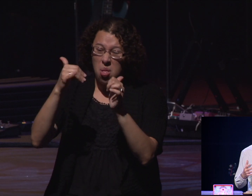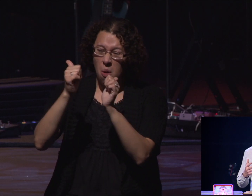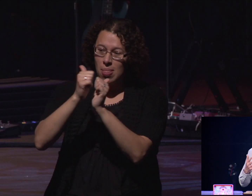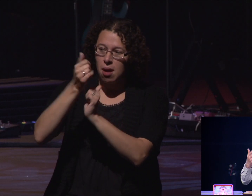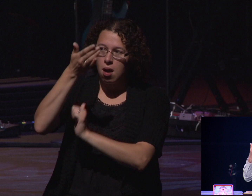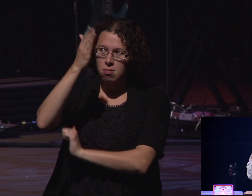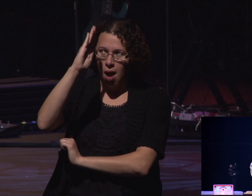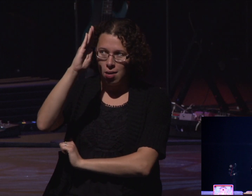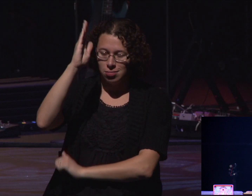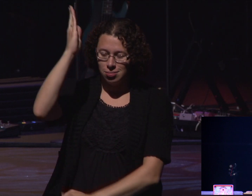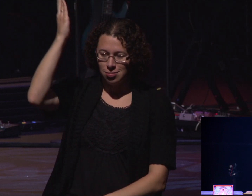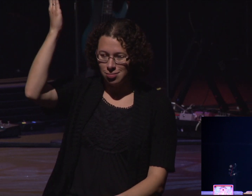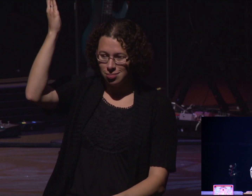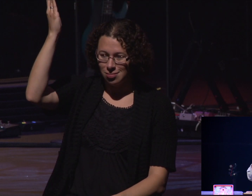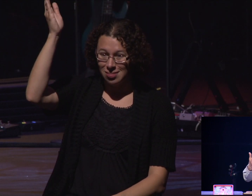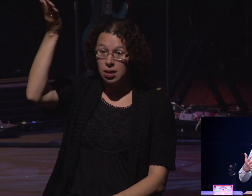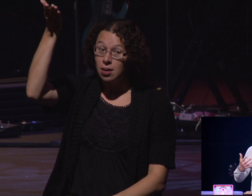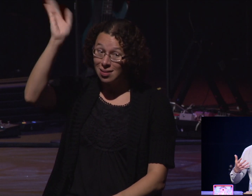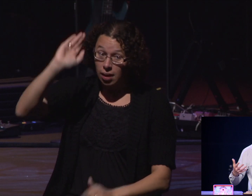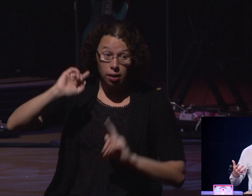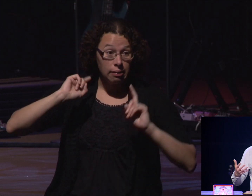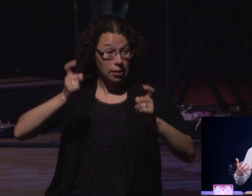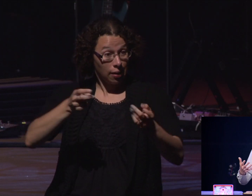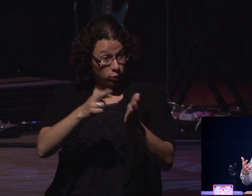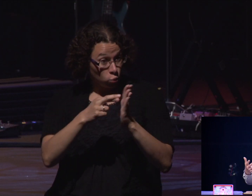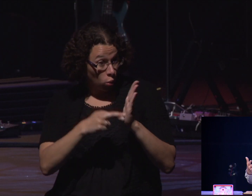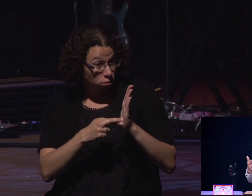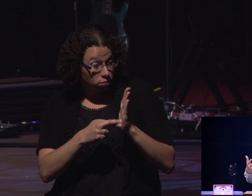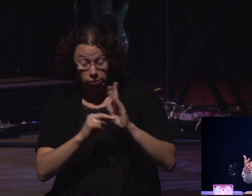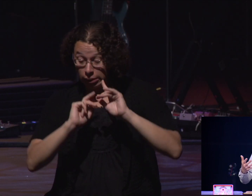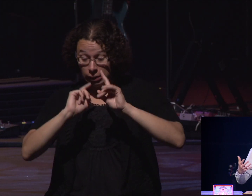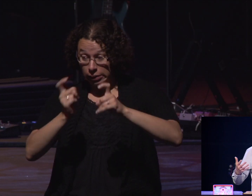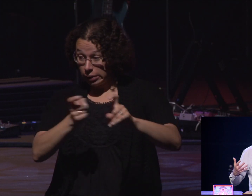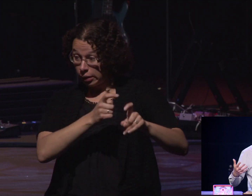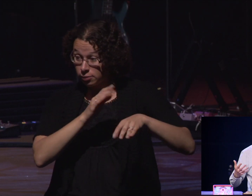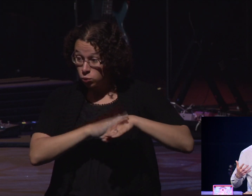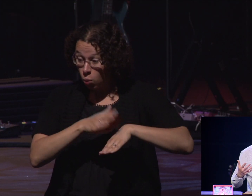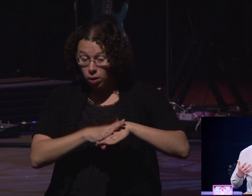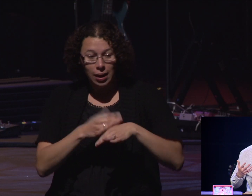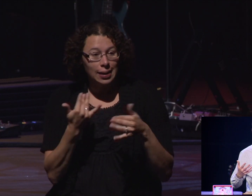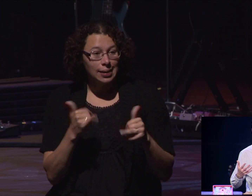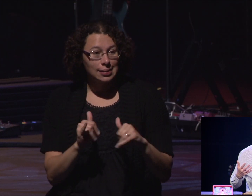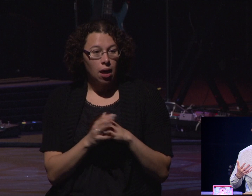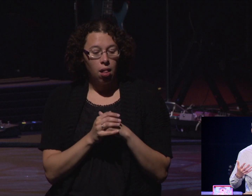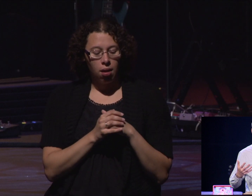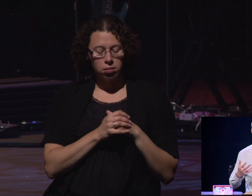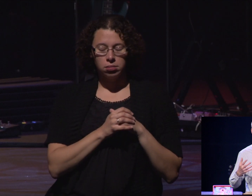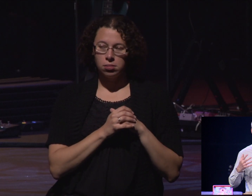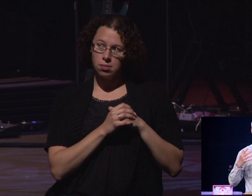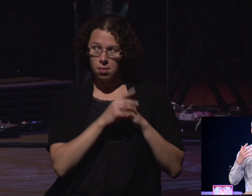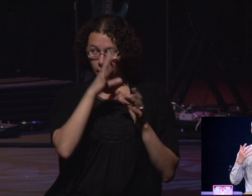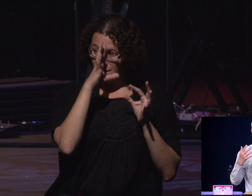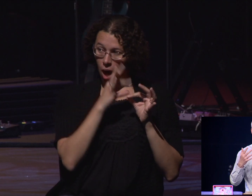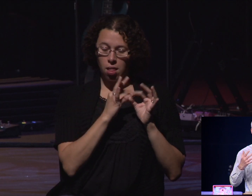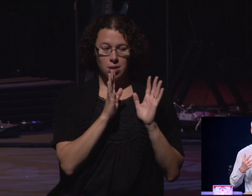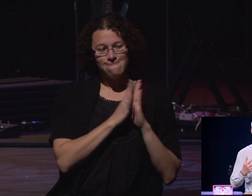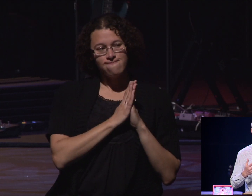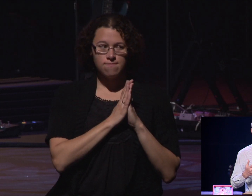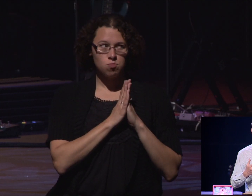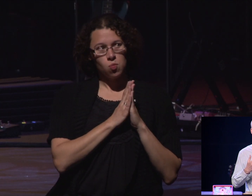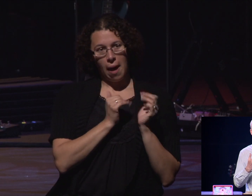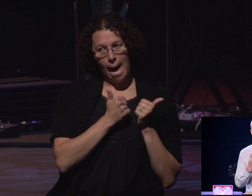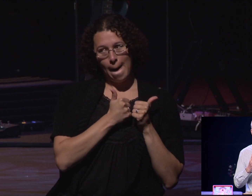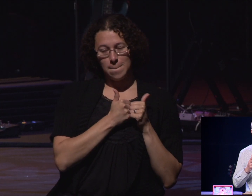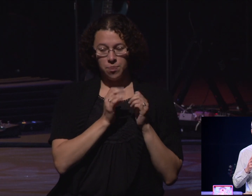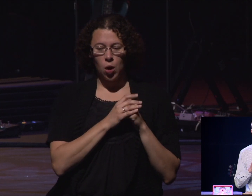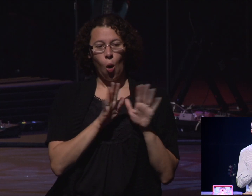Even though God gives us the rules, He gives us the guidelines, He gives us the warnings, we play games with our faith and think, oh, if just have a little bit of God, a little